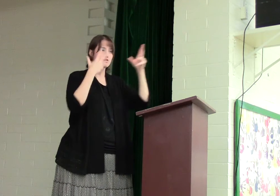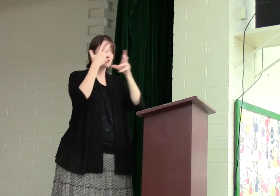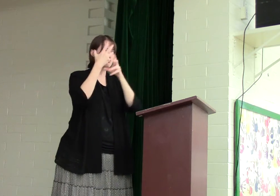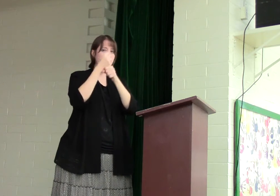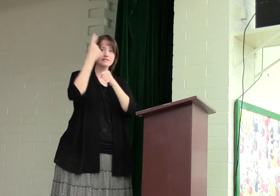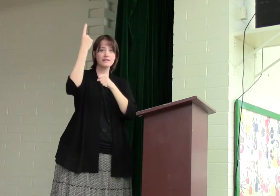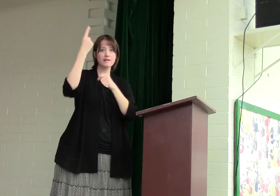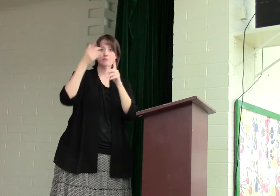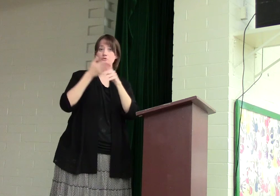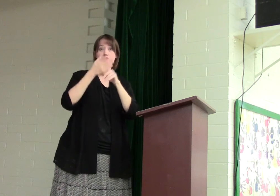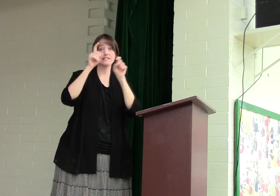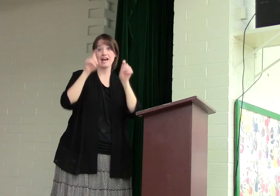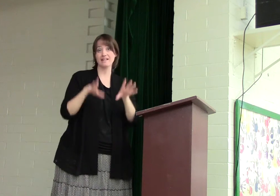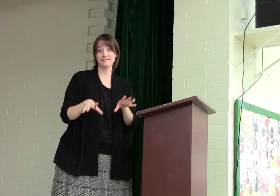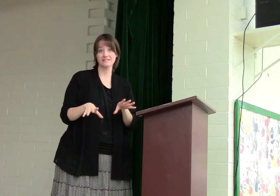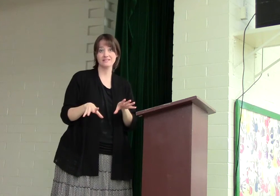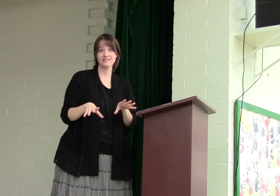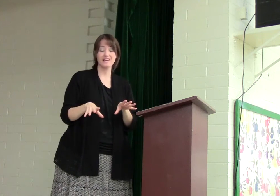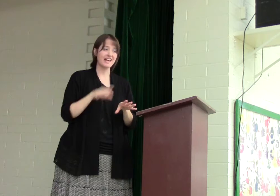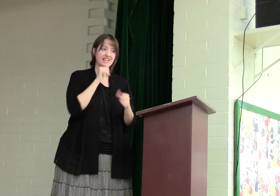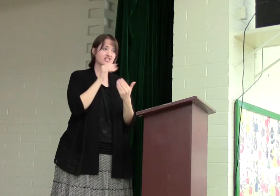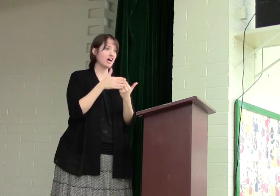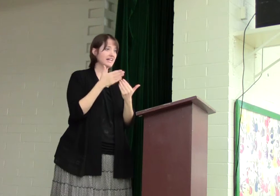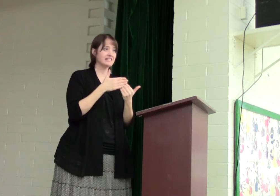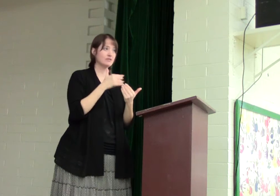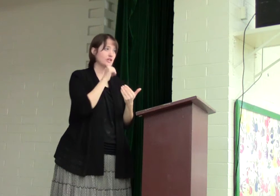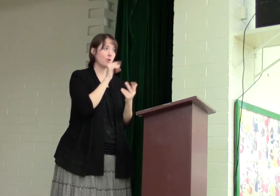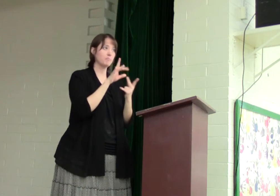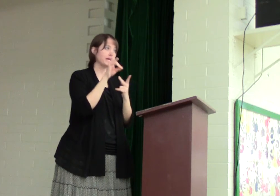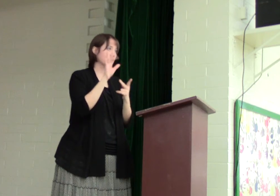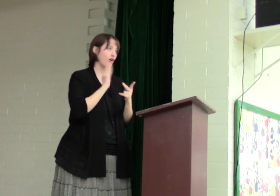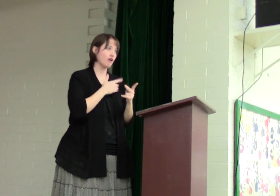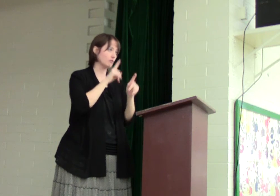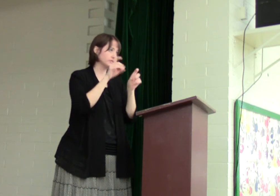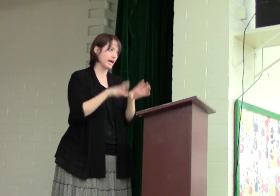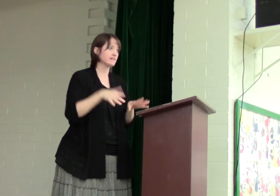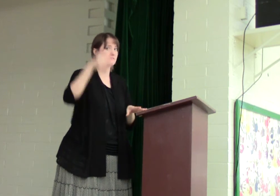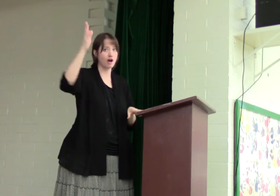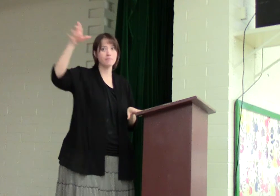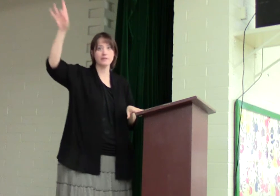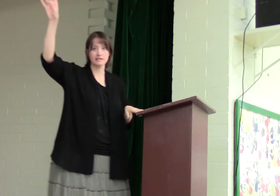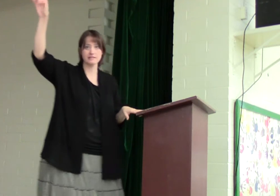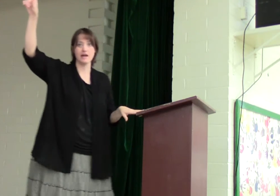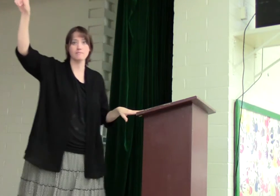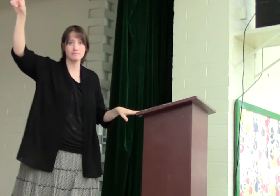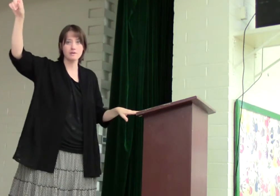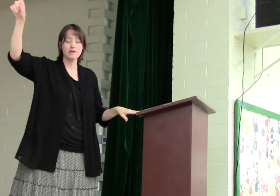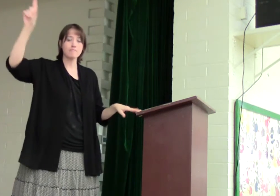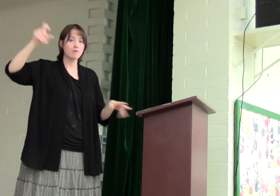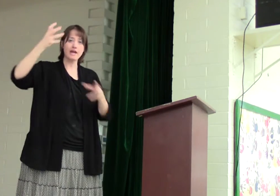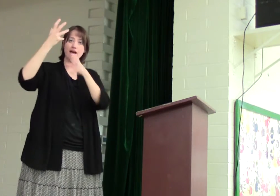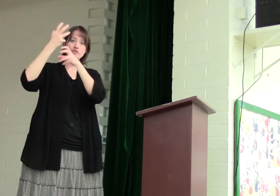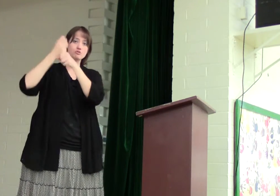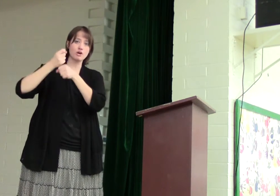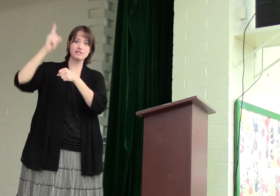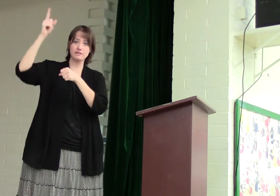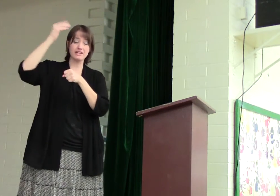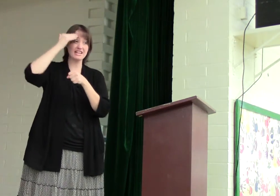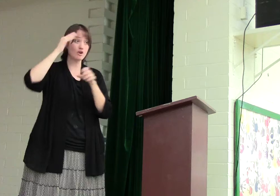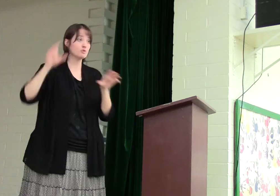Trust him through the test. It's not easy. We don't pick our own tests. God picks them. But we have to trust him and he knows